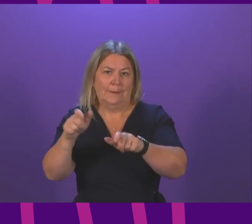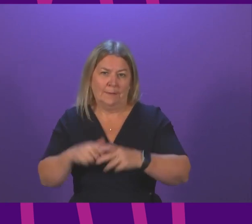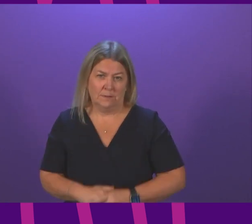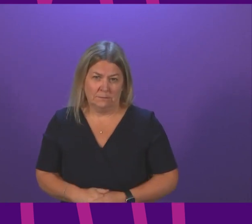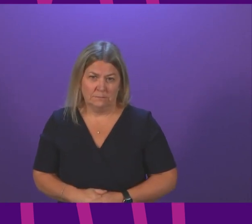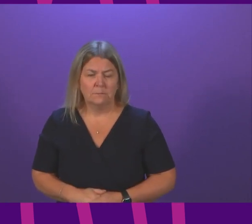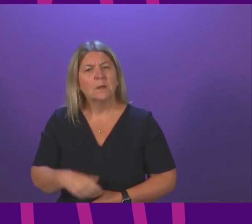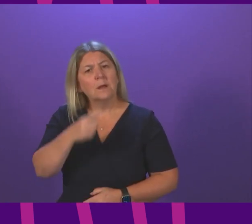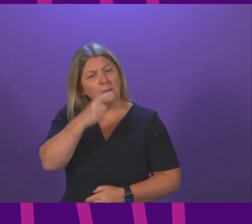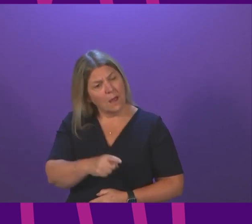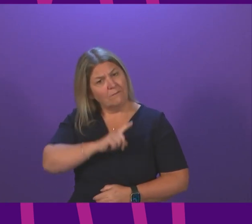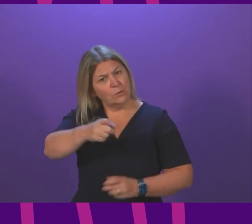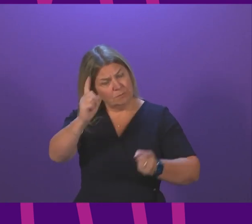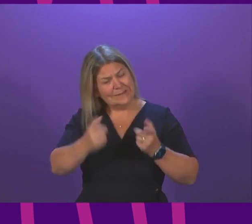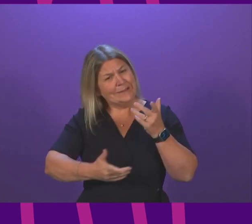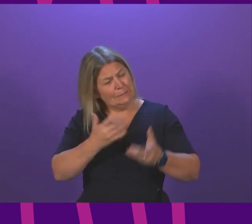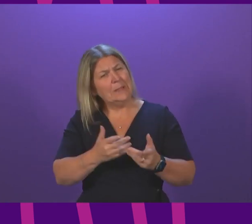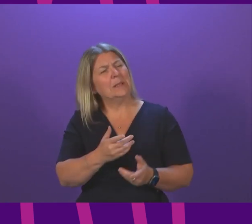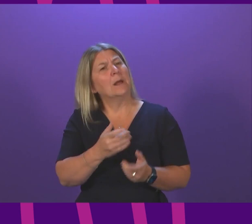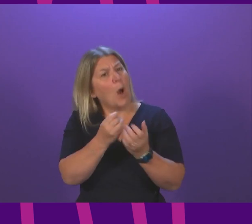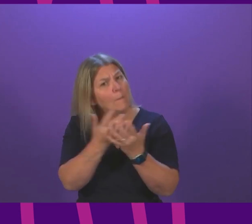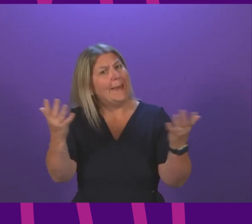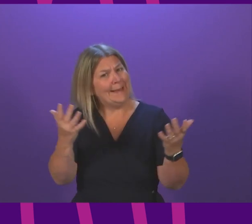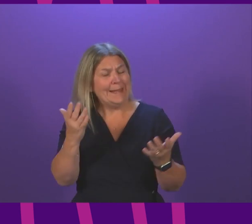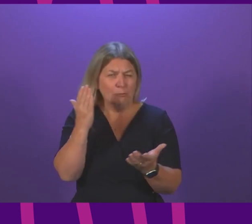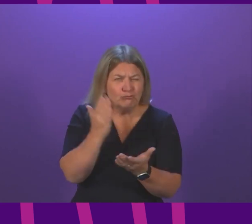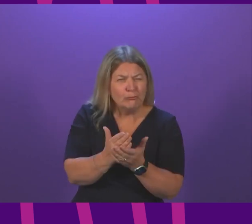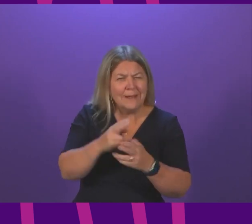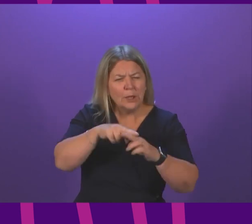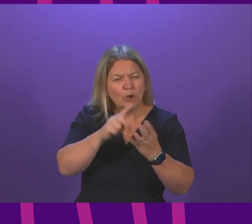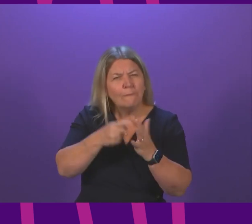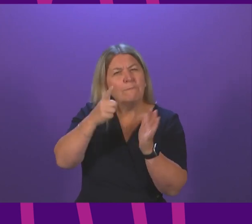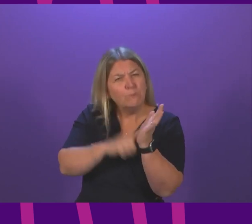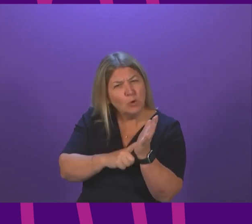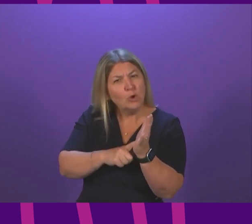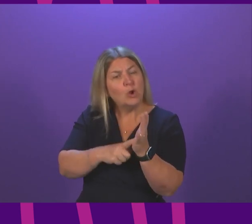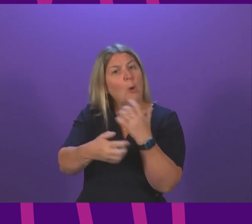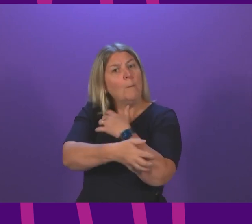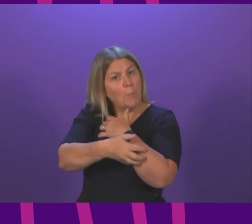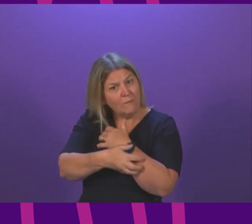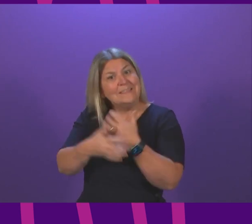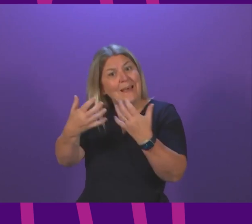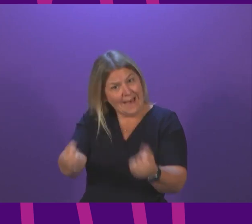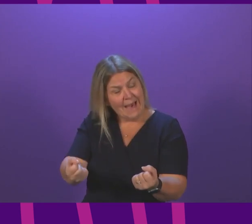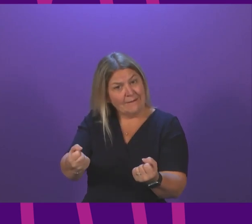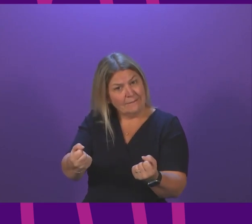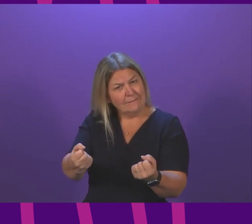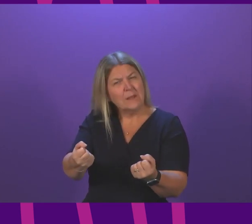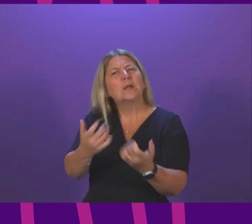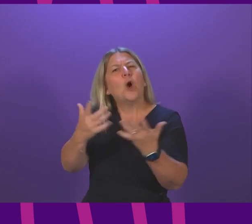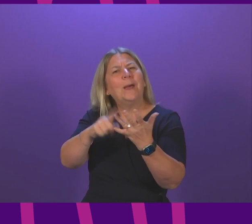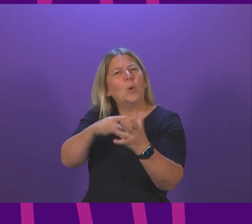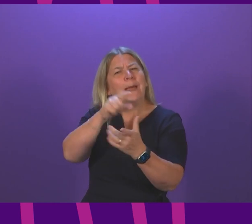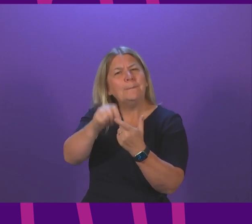how many people in Scotland are living in fuel poverty and how many of them are pensioners? First minister, far too many. With